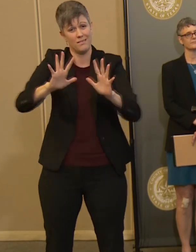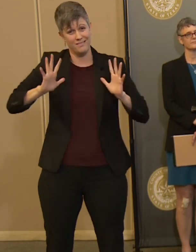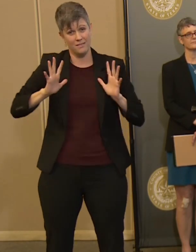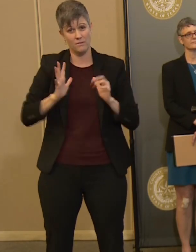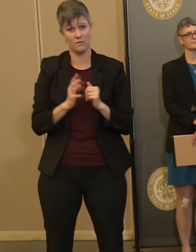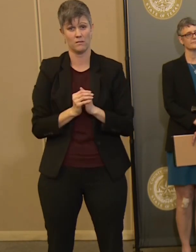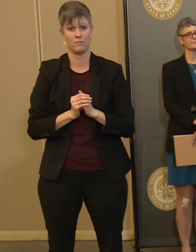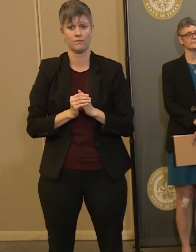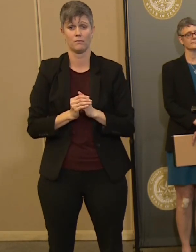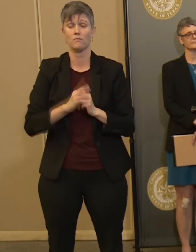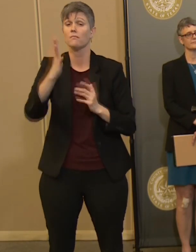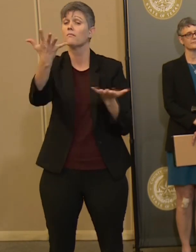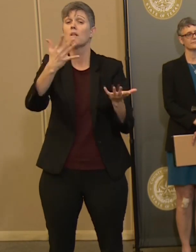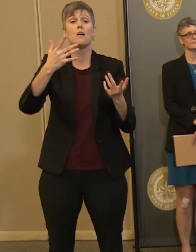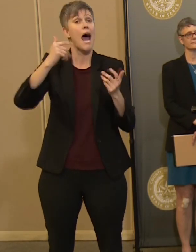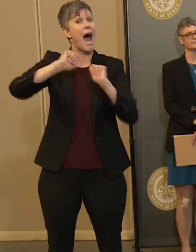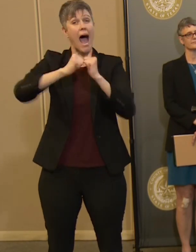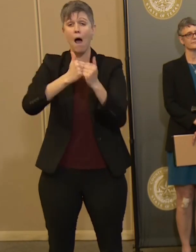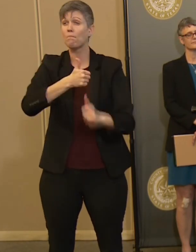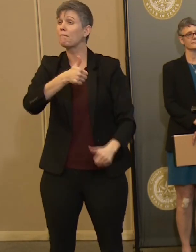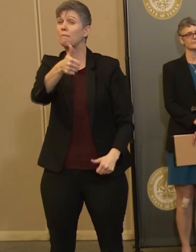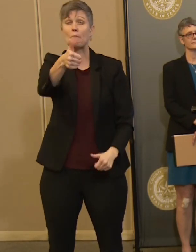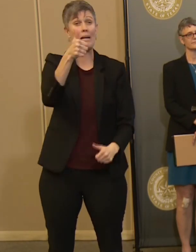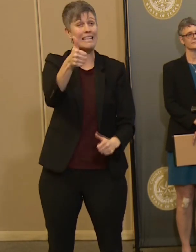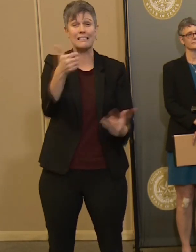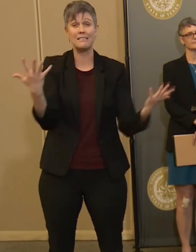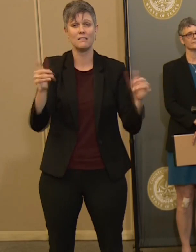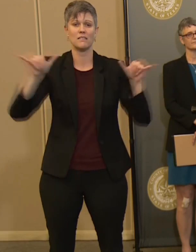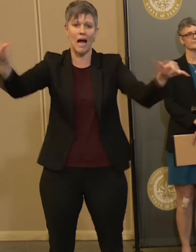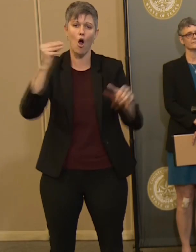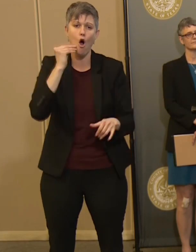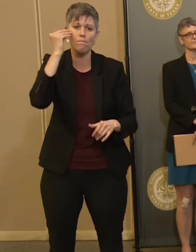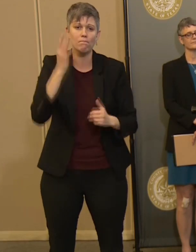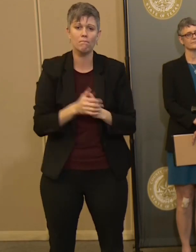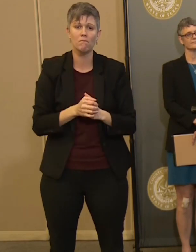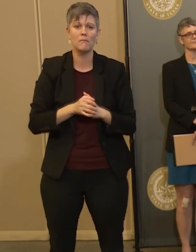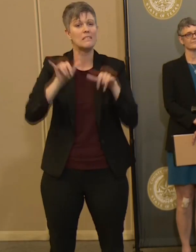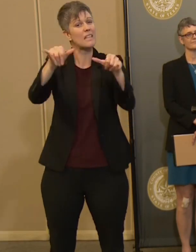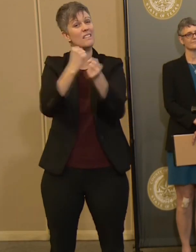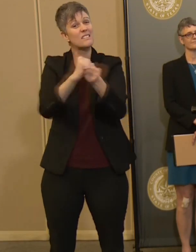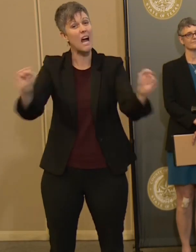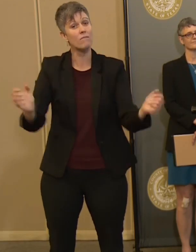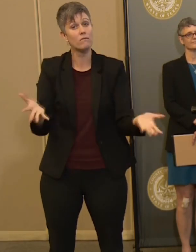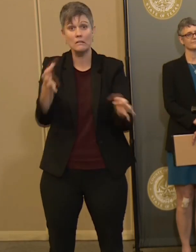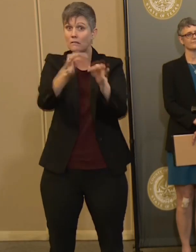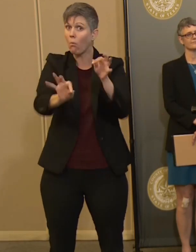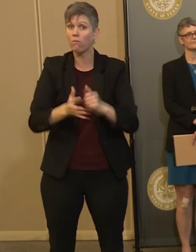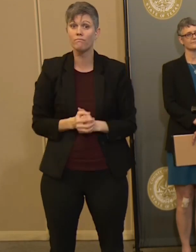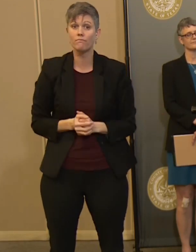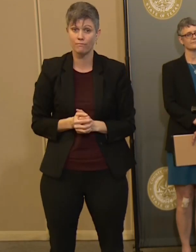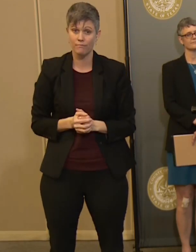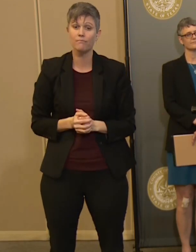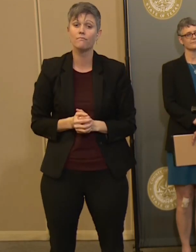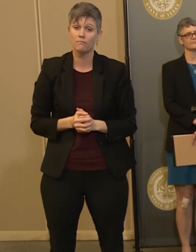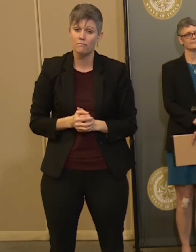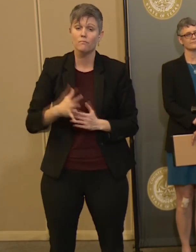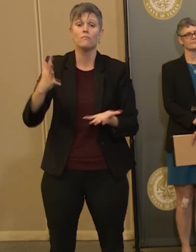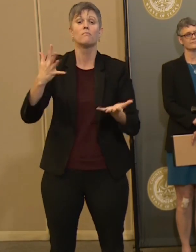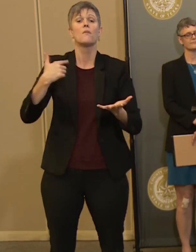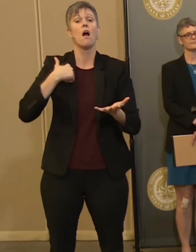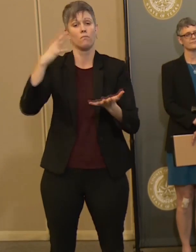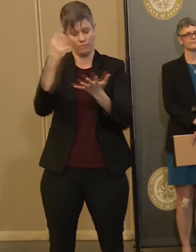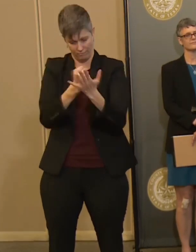It's to stay home and to work safe. And that's the orders that we're entering here today.